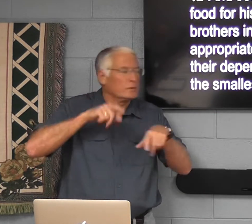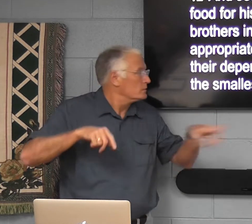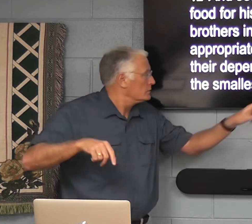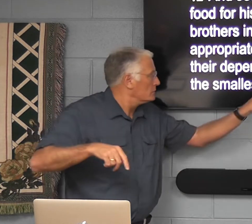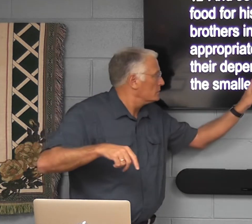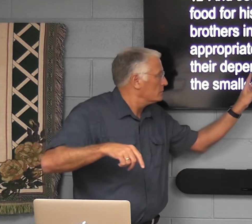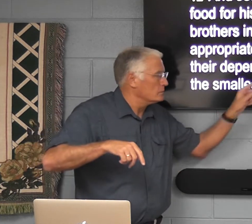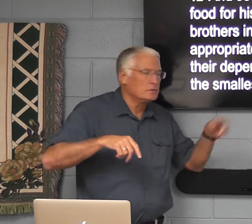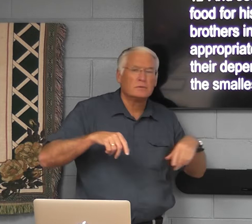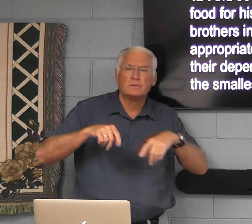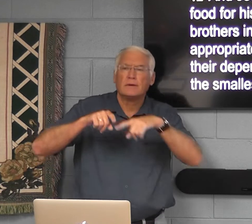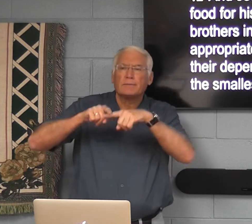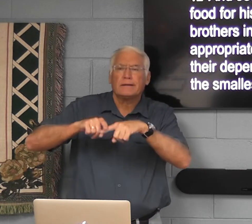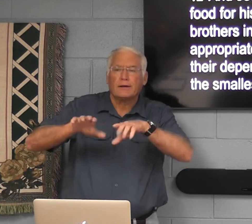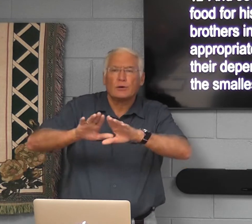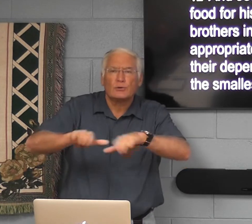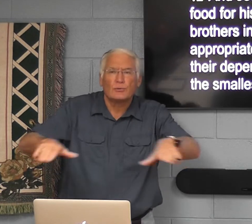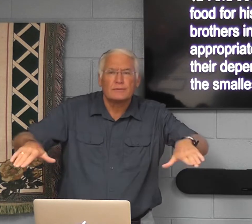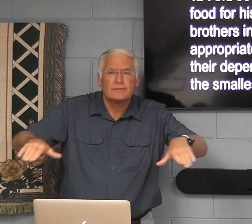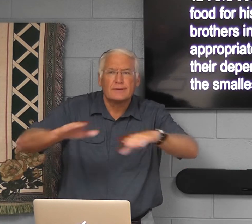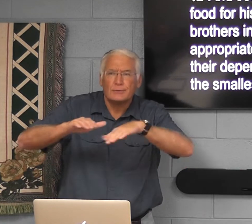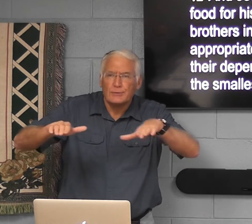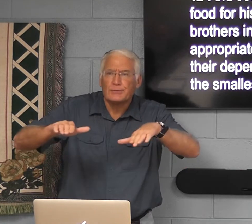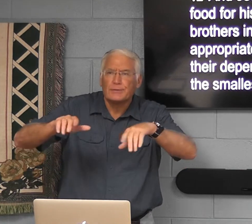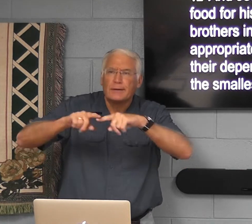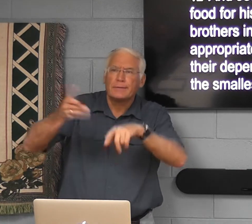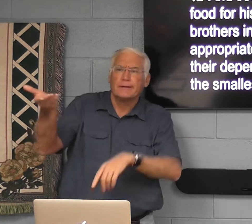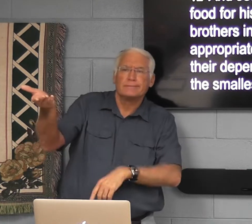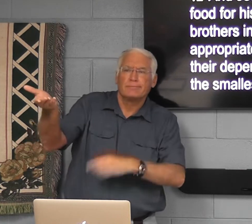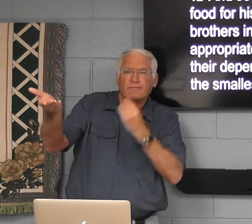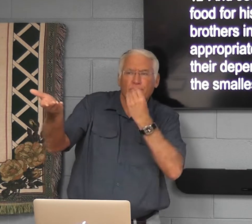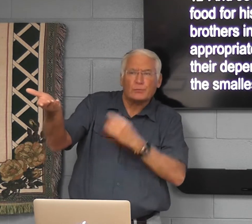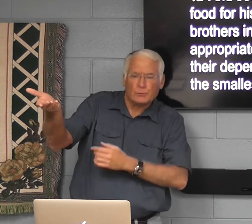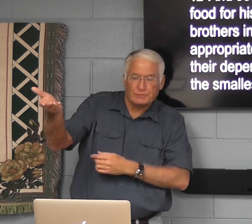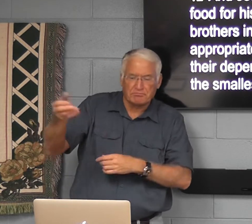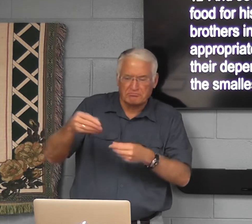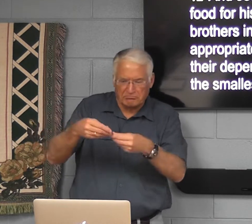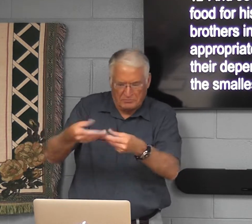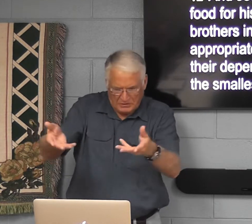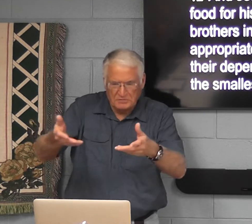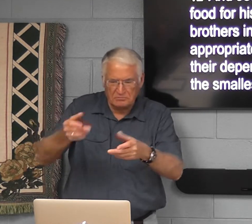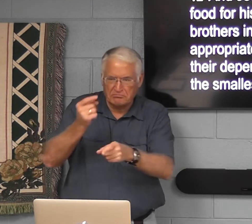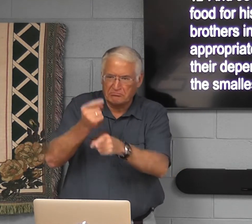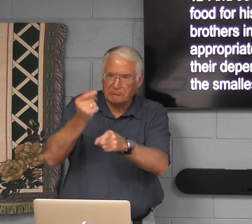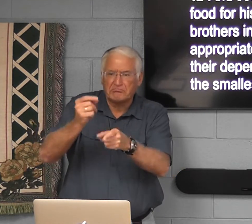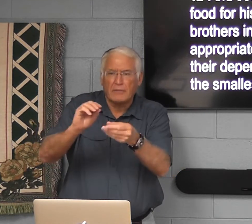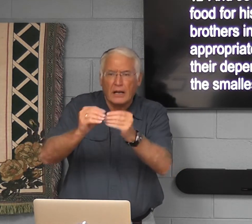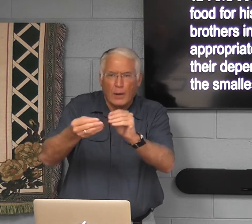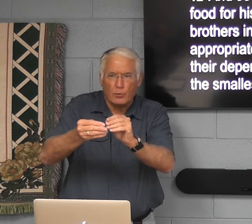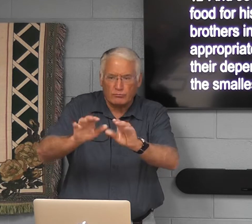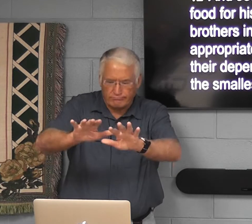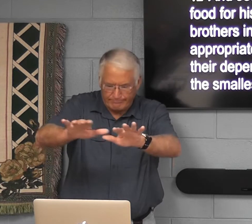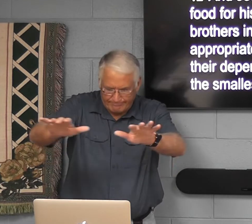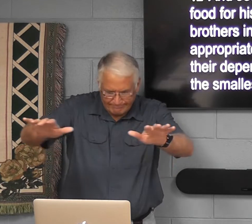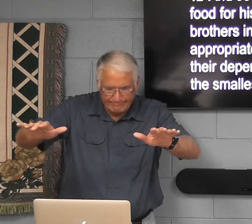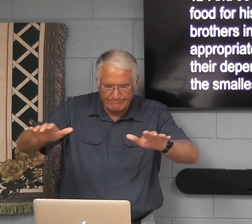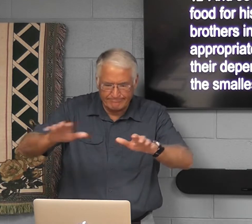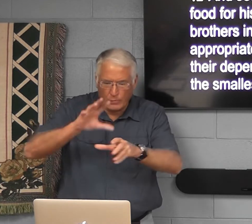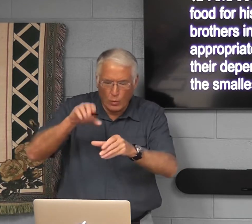dependents, meaning their children, just the right